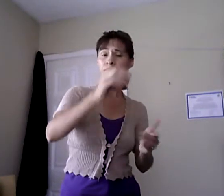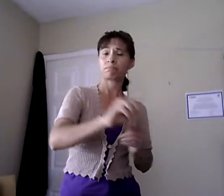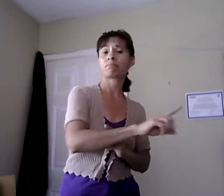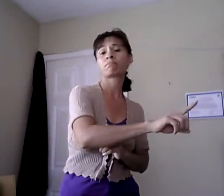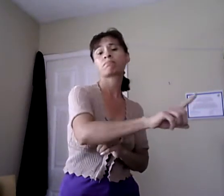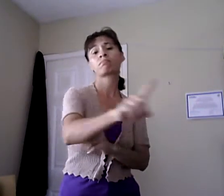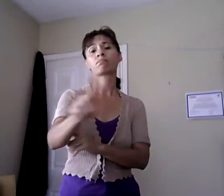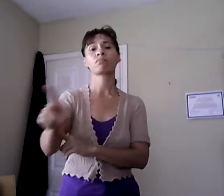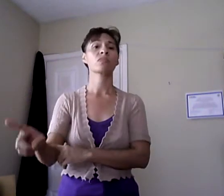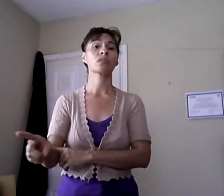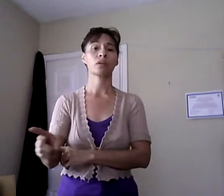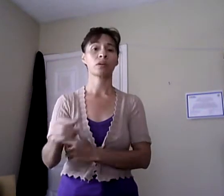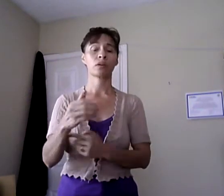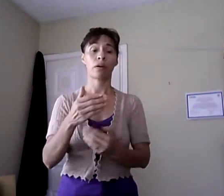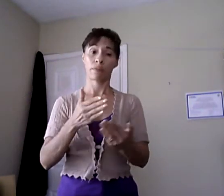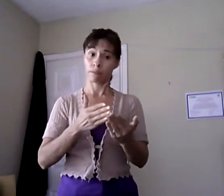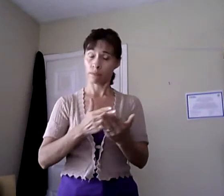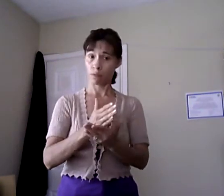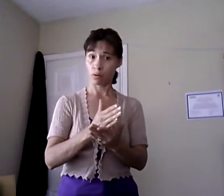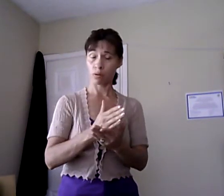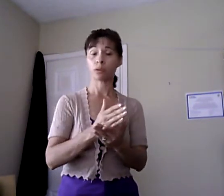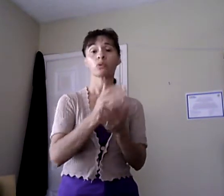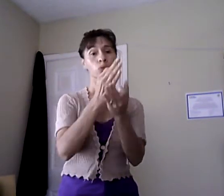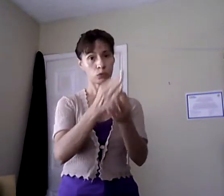to a free and appropriate education.